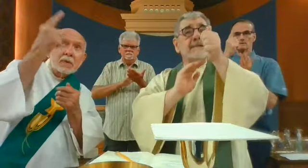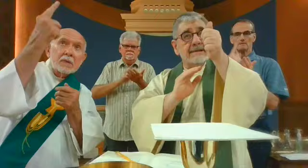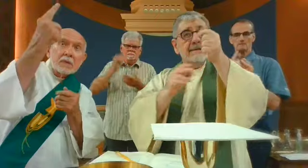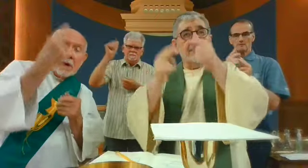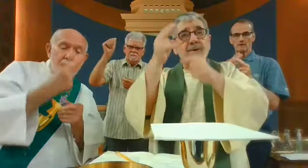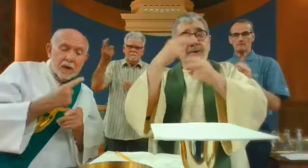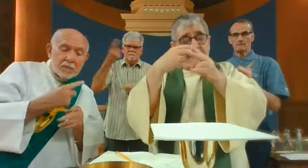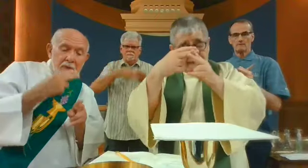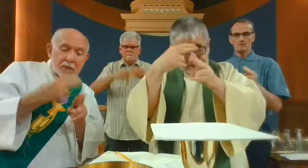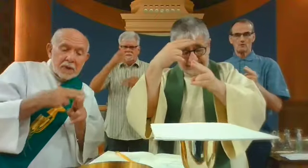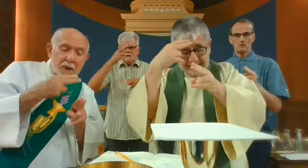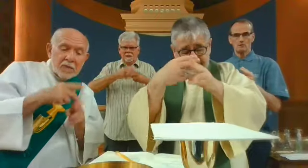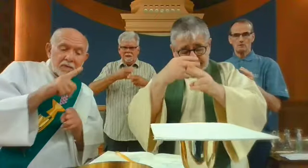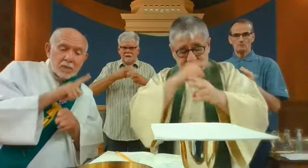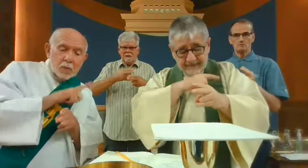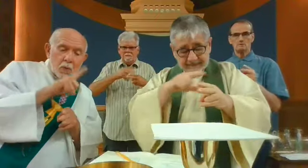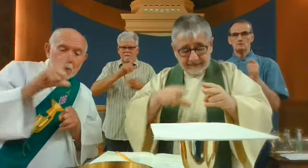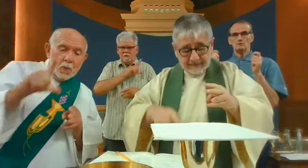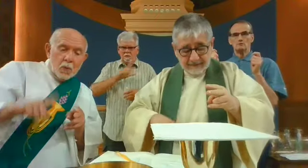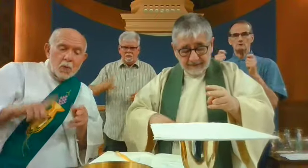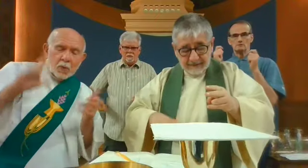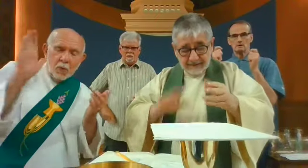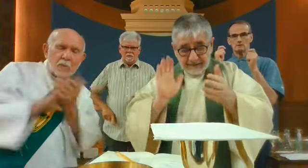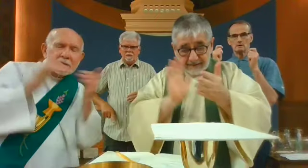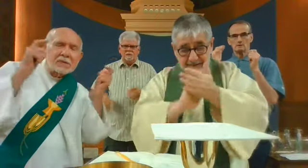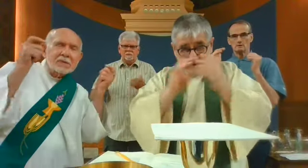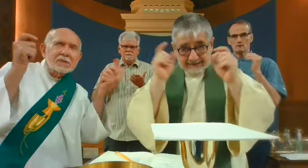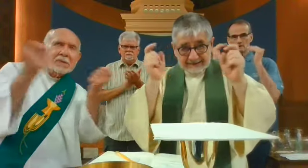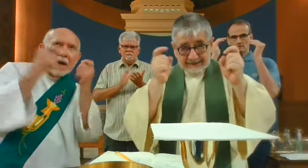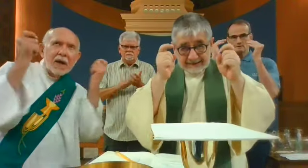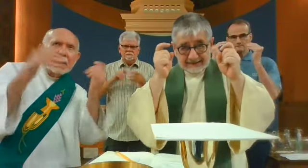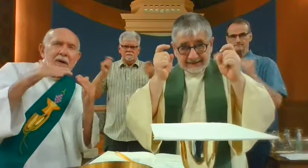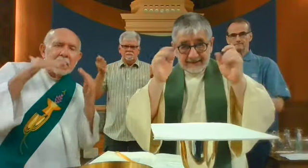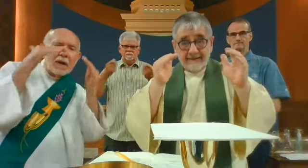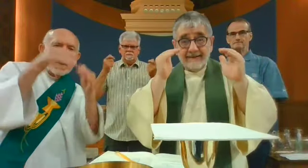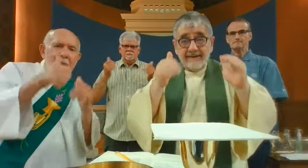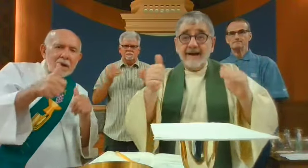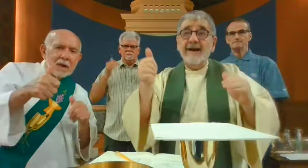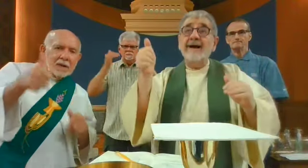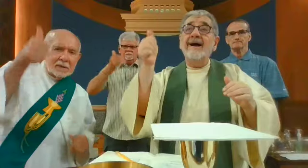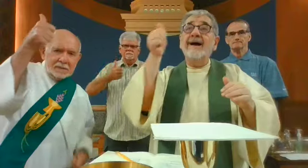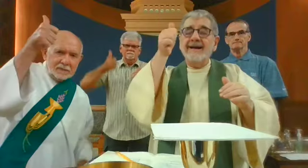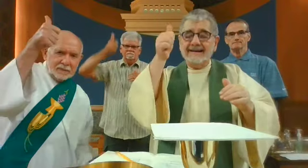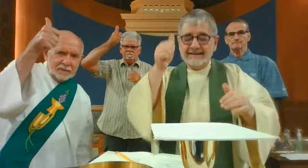Blessed is he who comes in the name of the Lord. Hosanna in the highest.